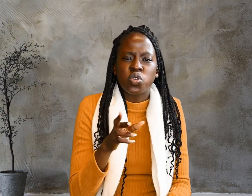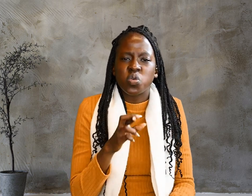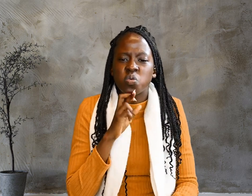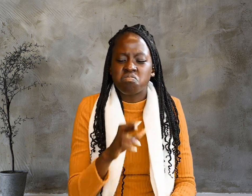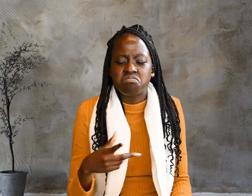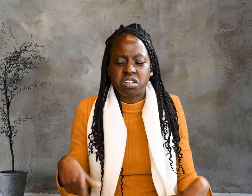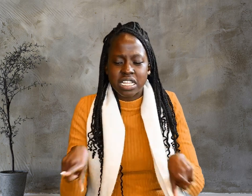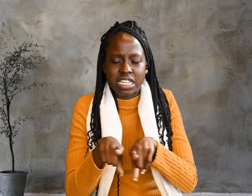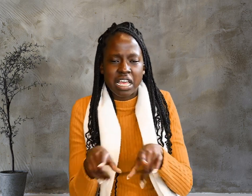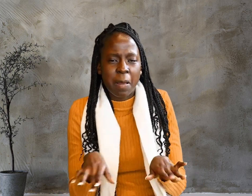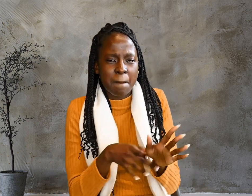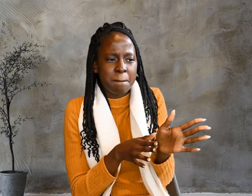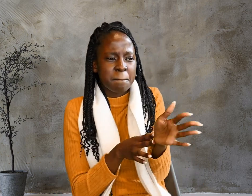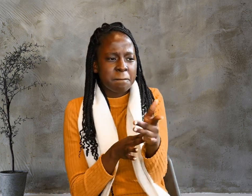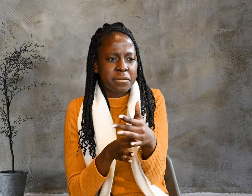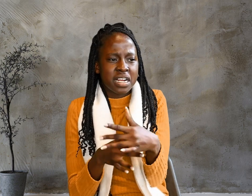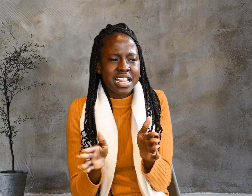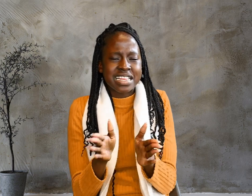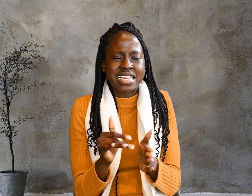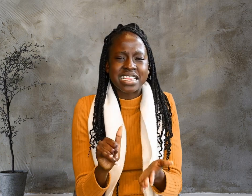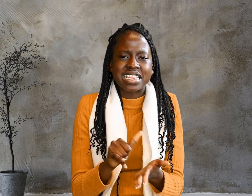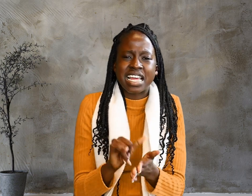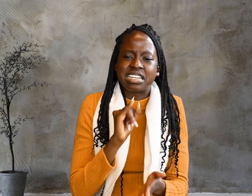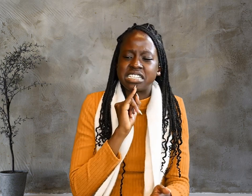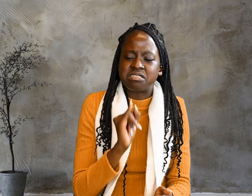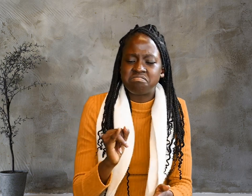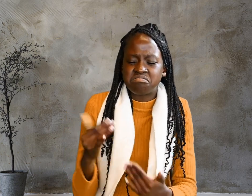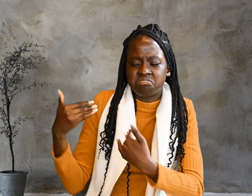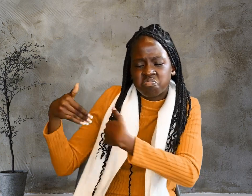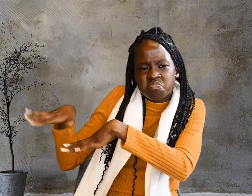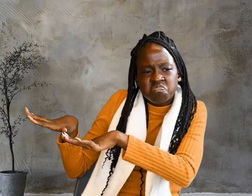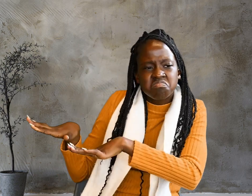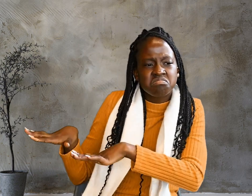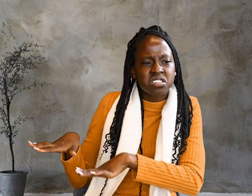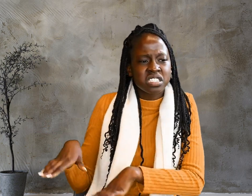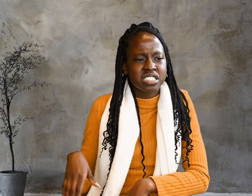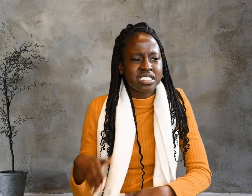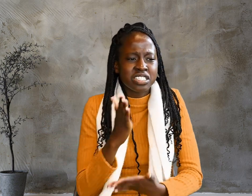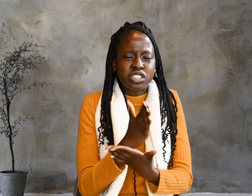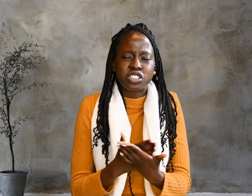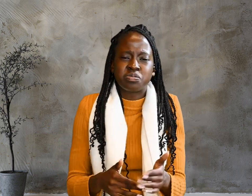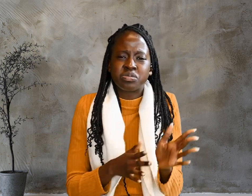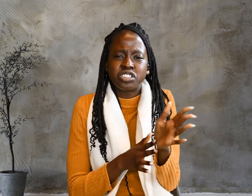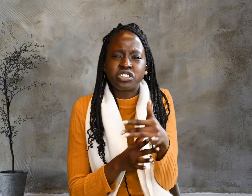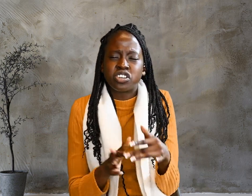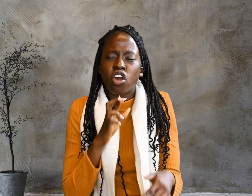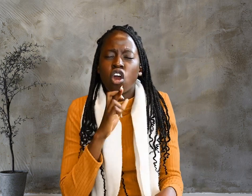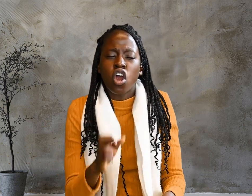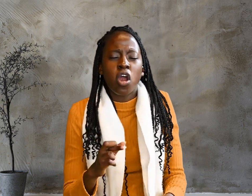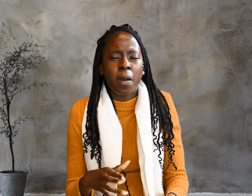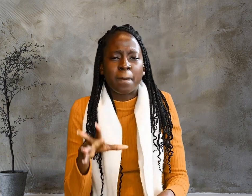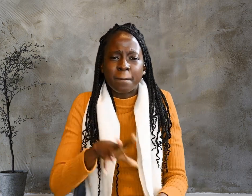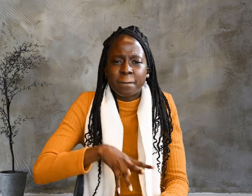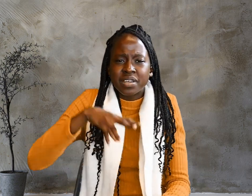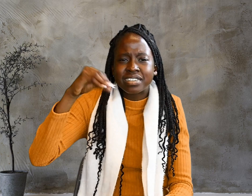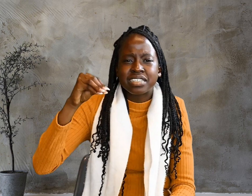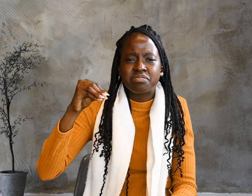thrown away and withers. Such branches are picked up, thrown into the fire,